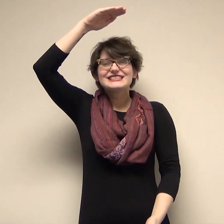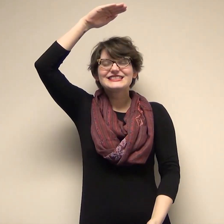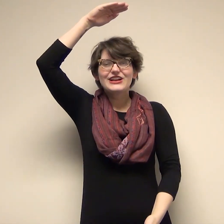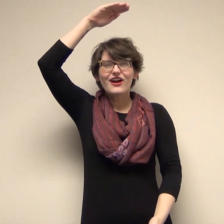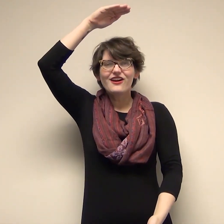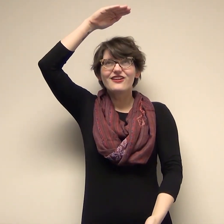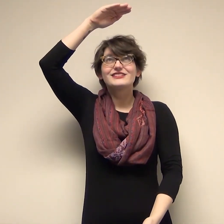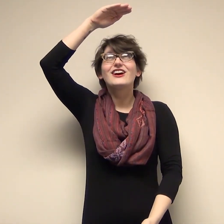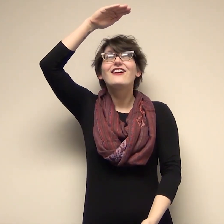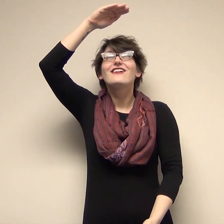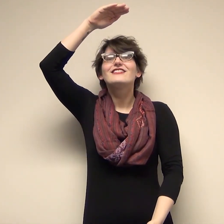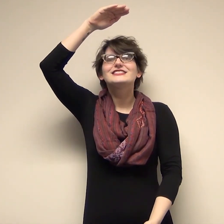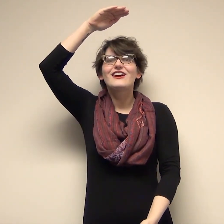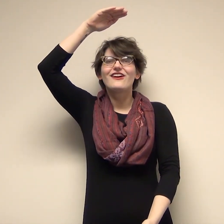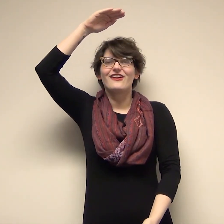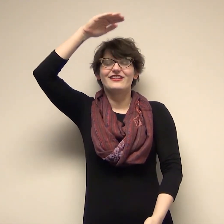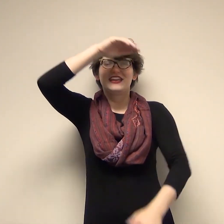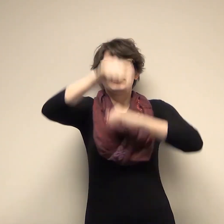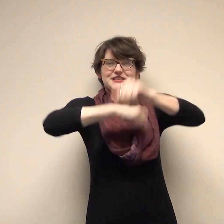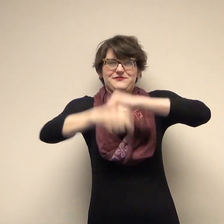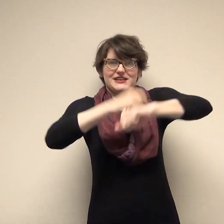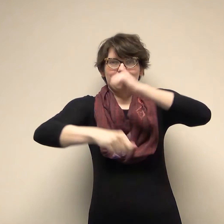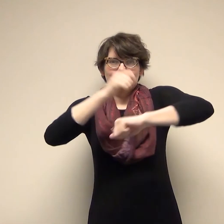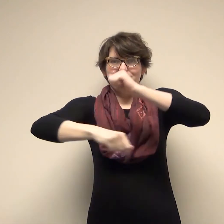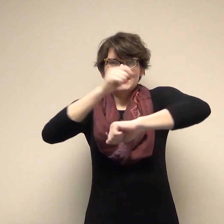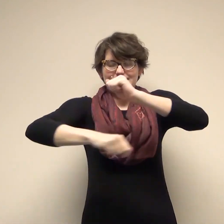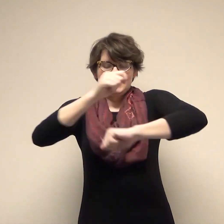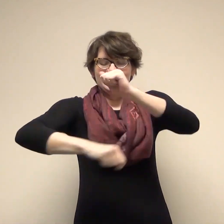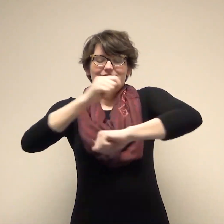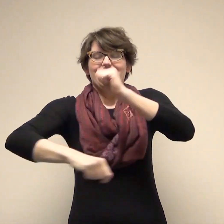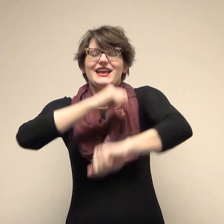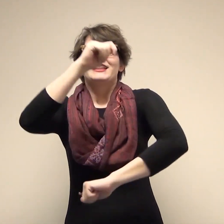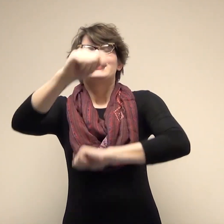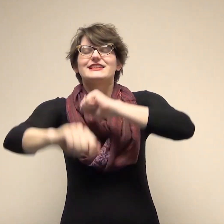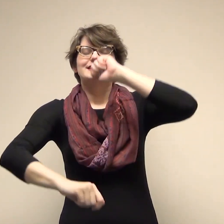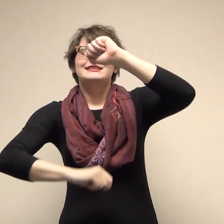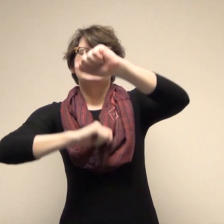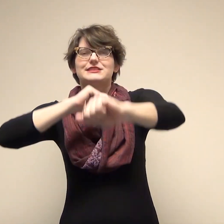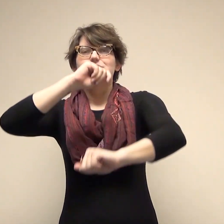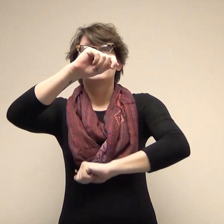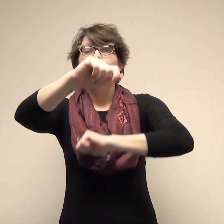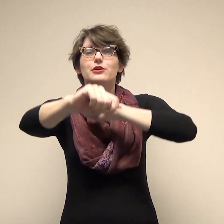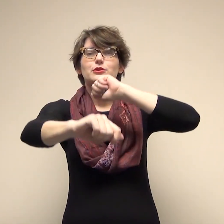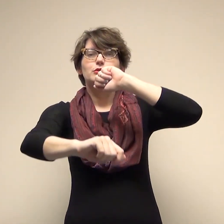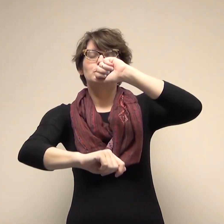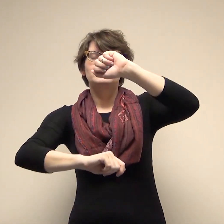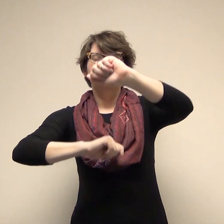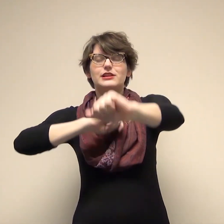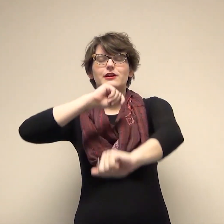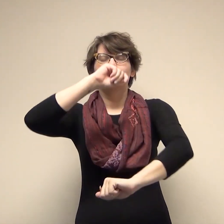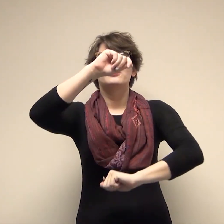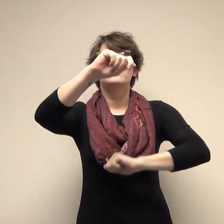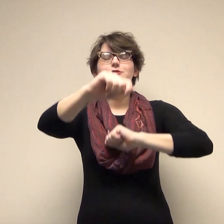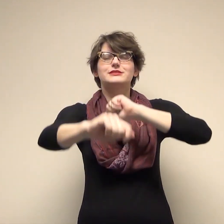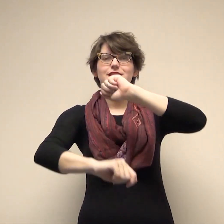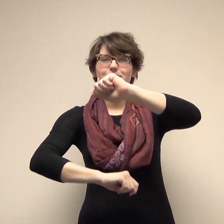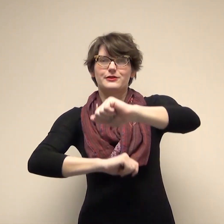is tall, tall, tall. This is fast, fast, fast. This is slow, slow, slow.